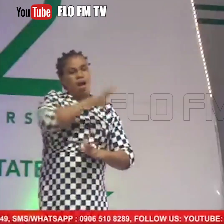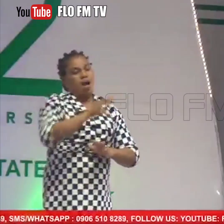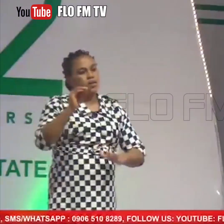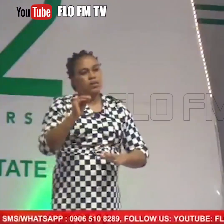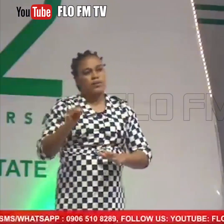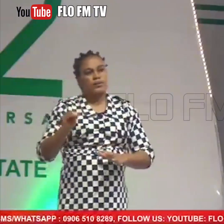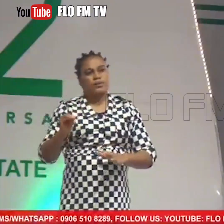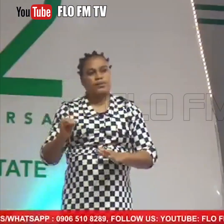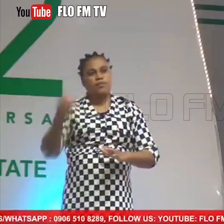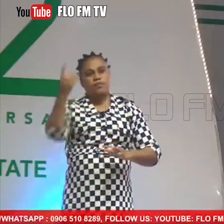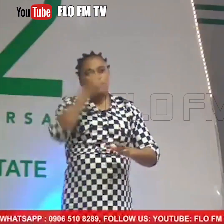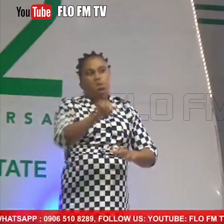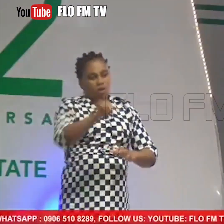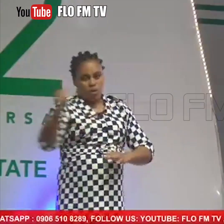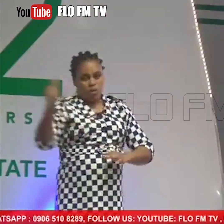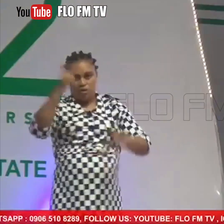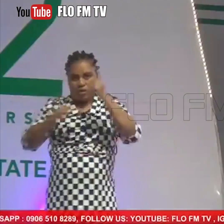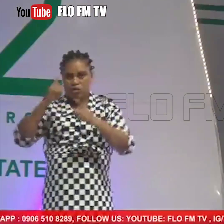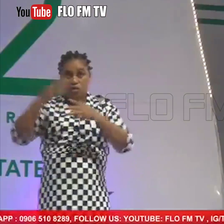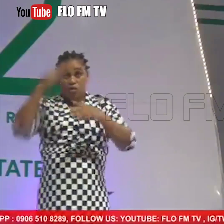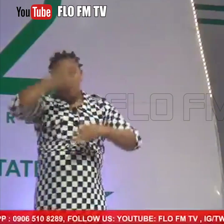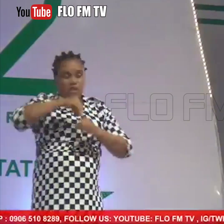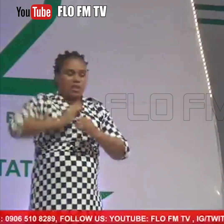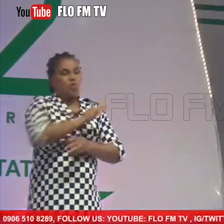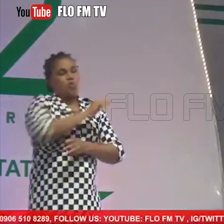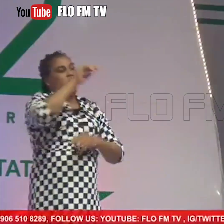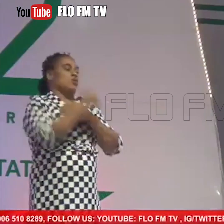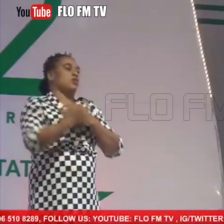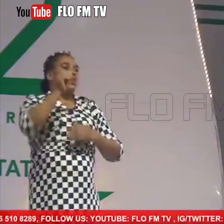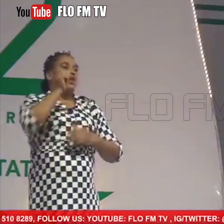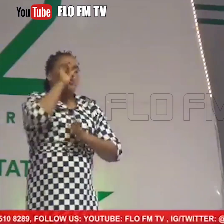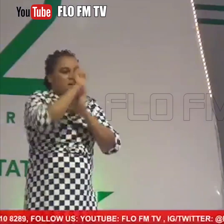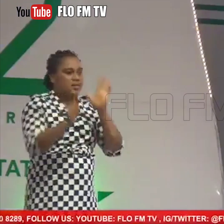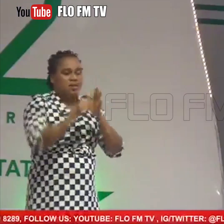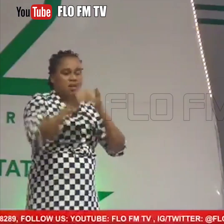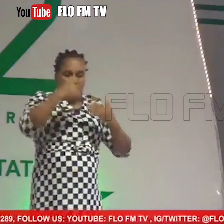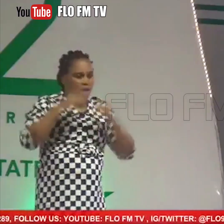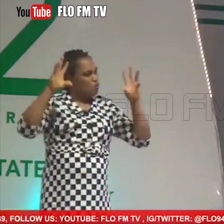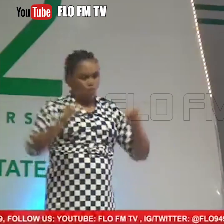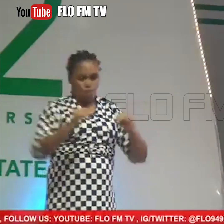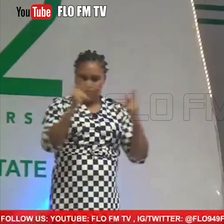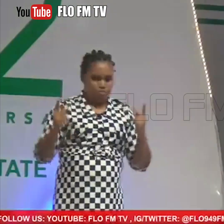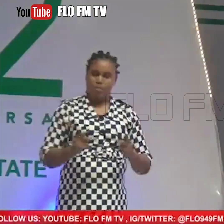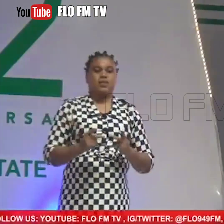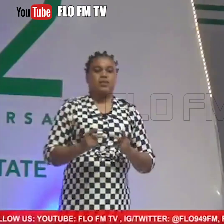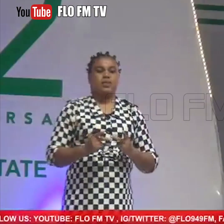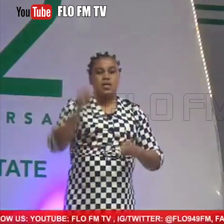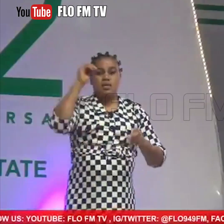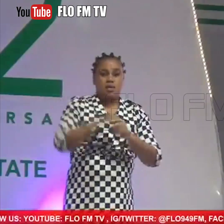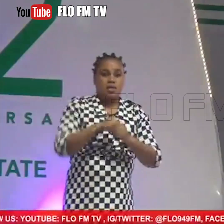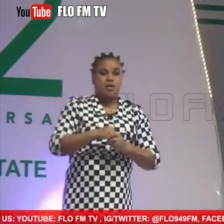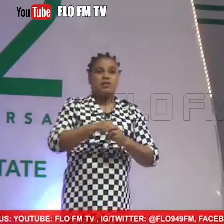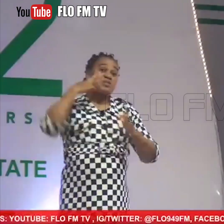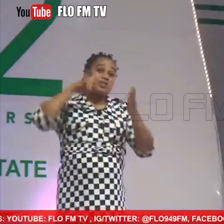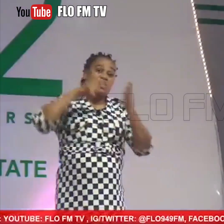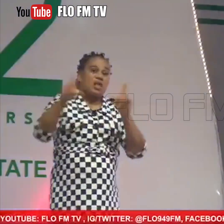the other vestibules we face in our country. IBA state has no place in being